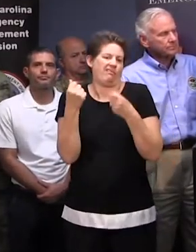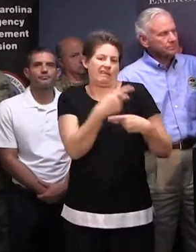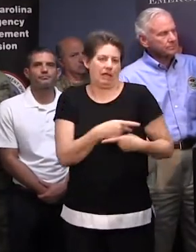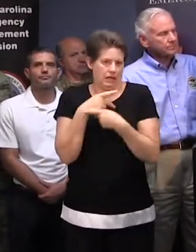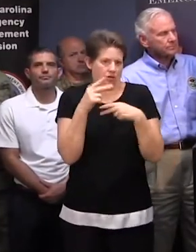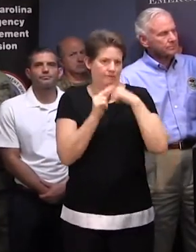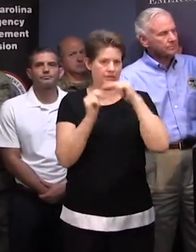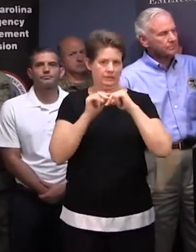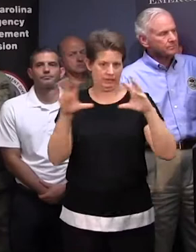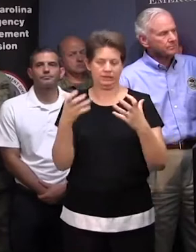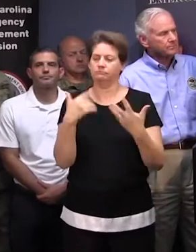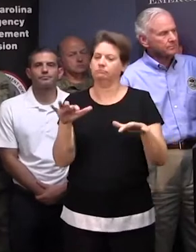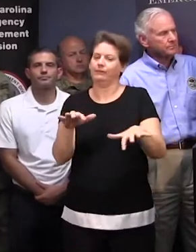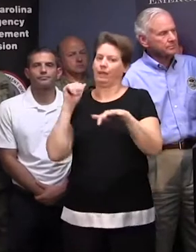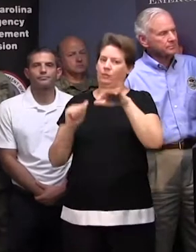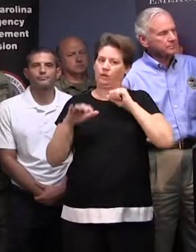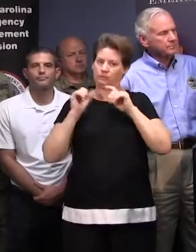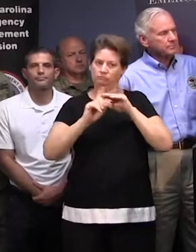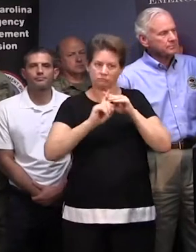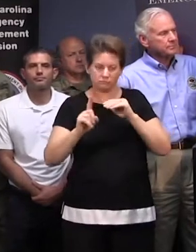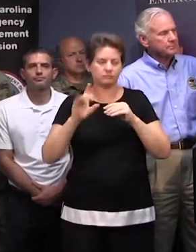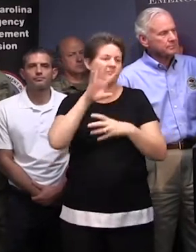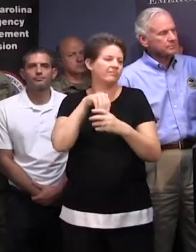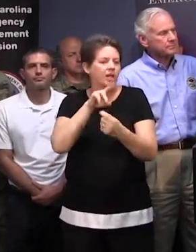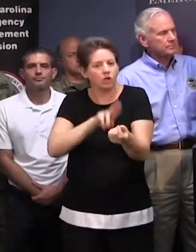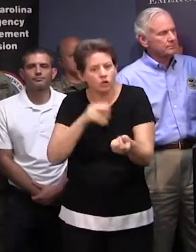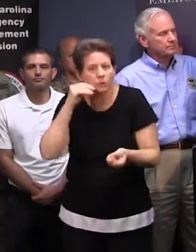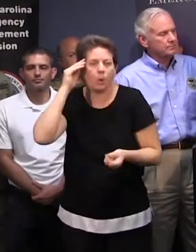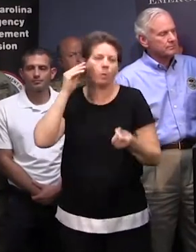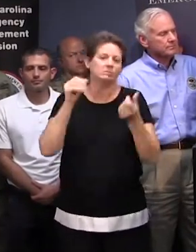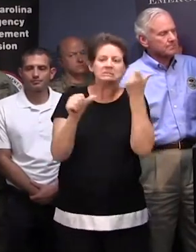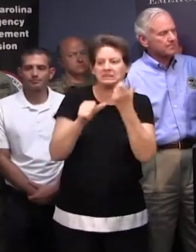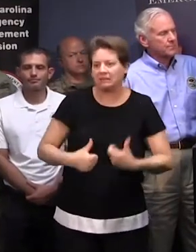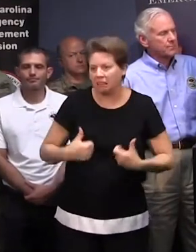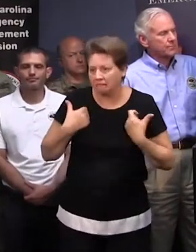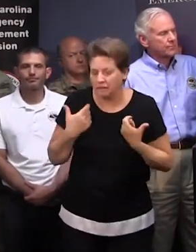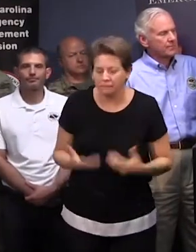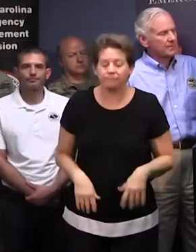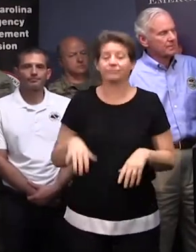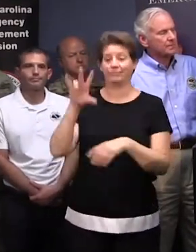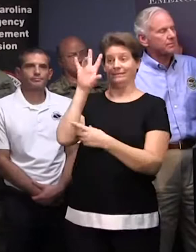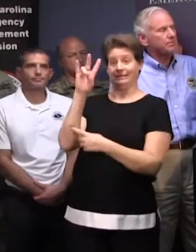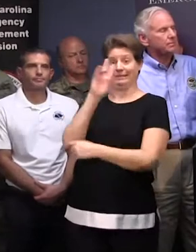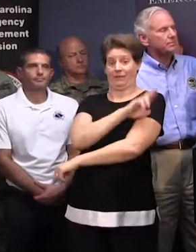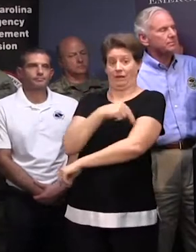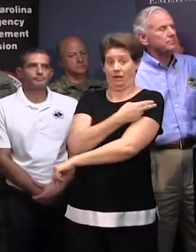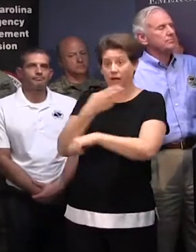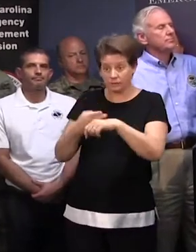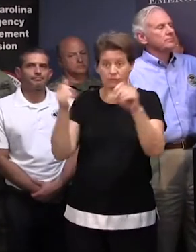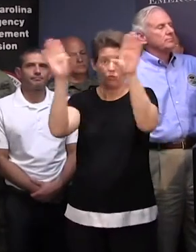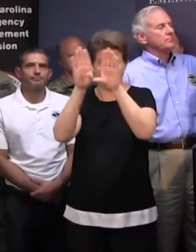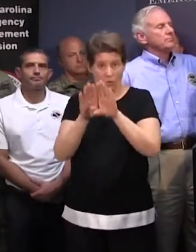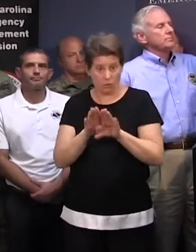zones were evacuated. This includes nursing homes and assisted living facilities. Seven hospitals were evacuated and closed in